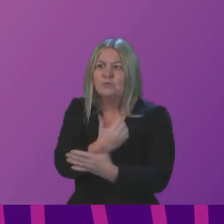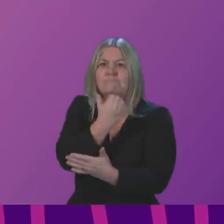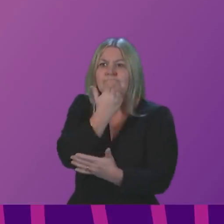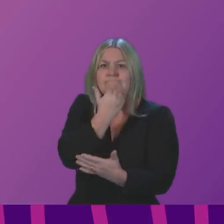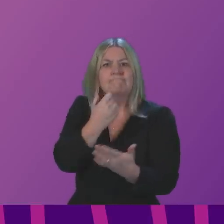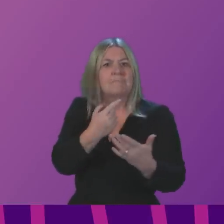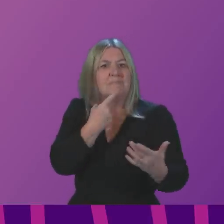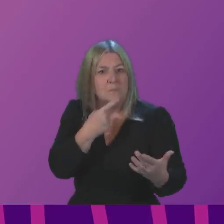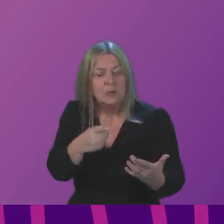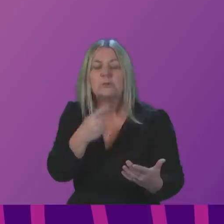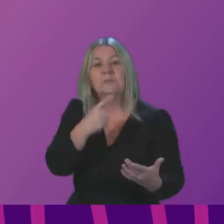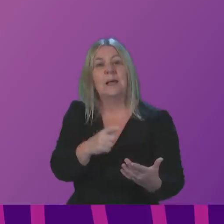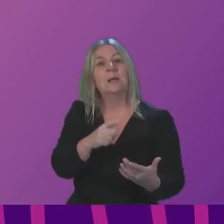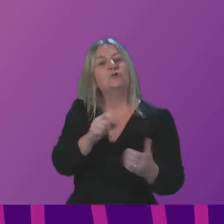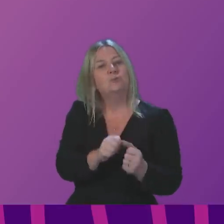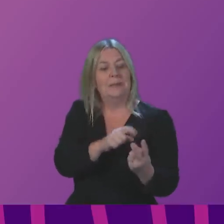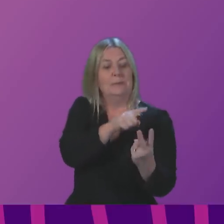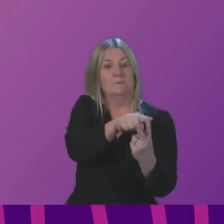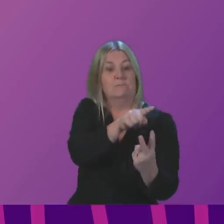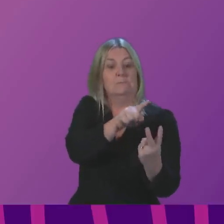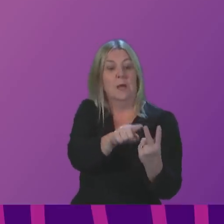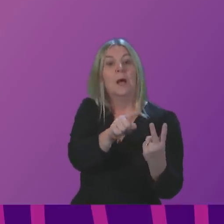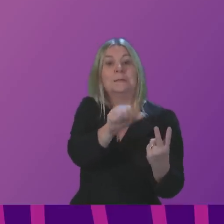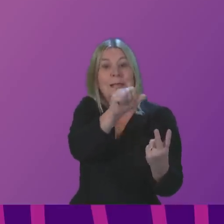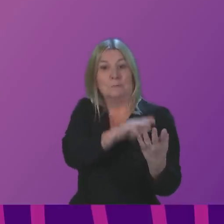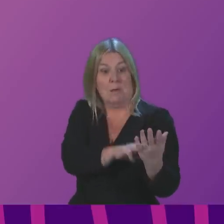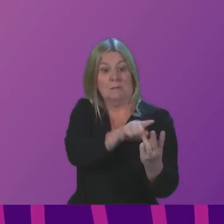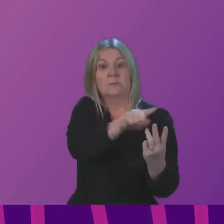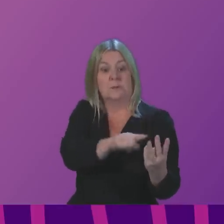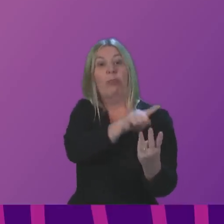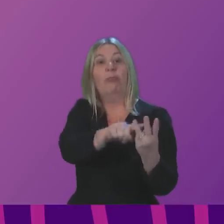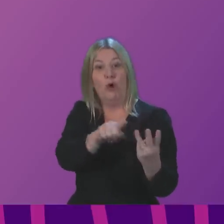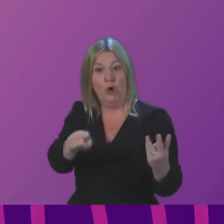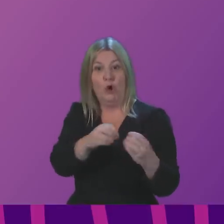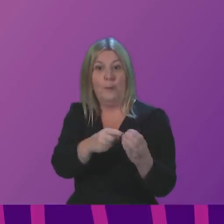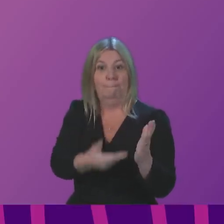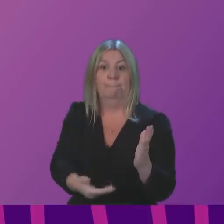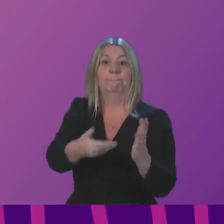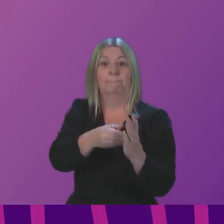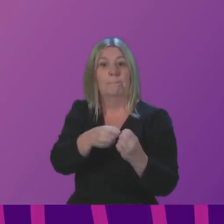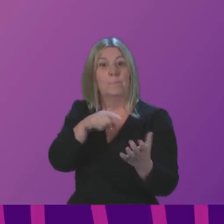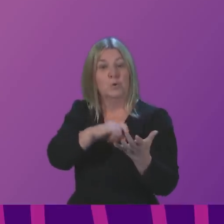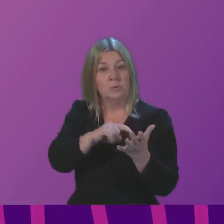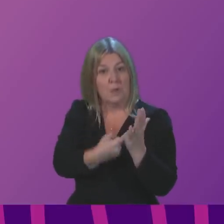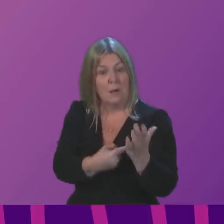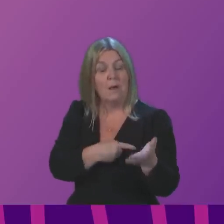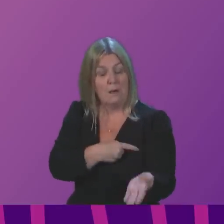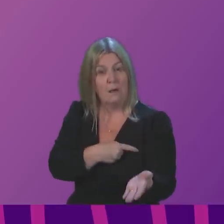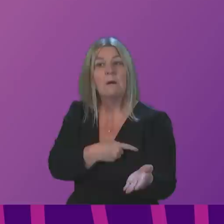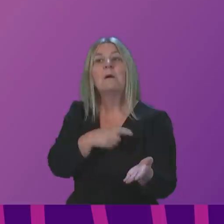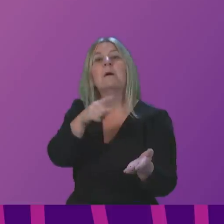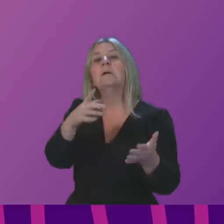six months later. But last night, it emerged that people who are now eligible for the vaccine were actually being turned away.